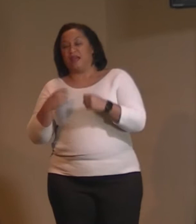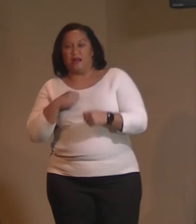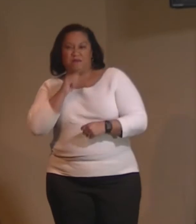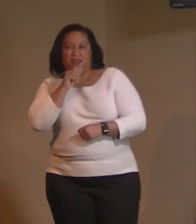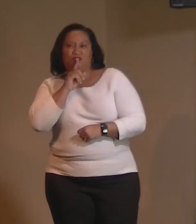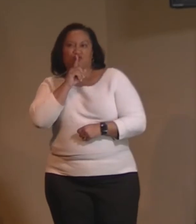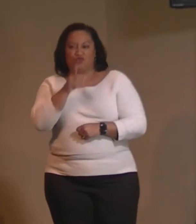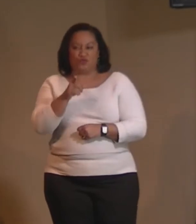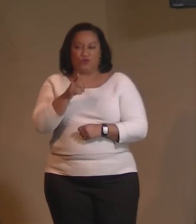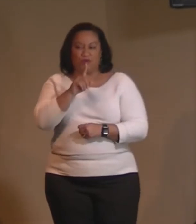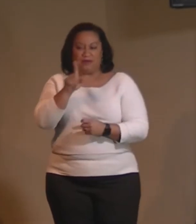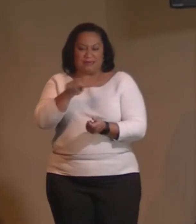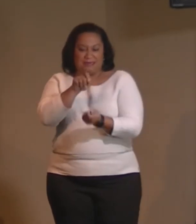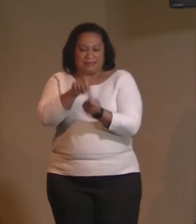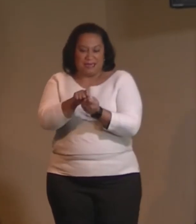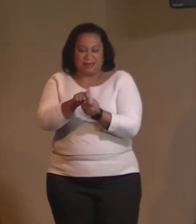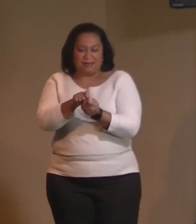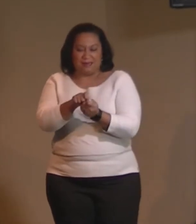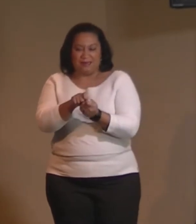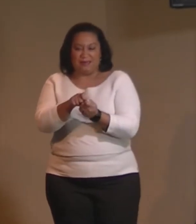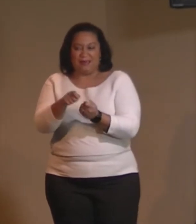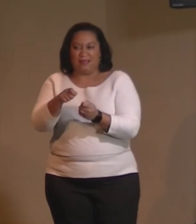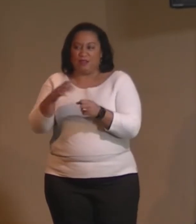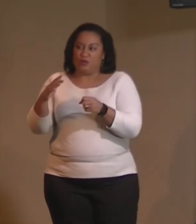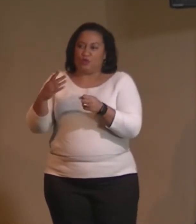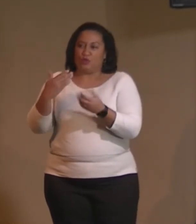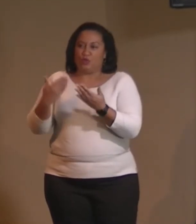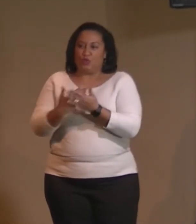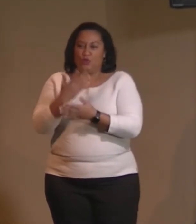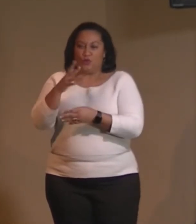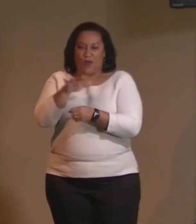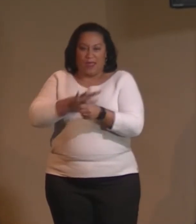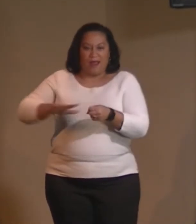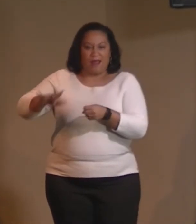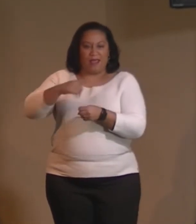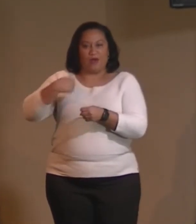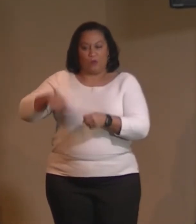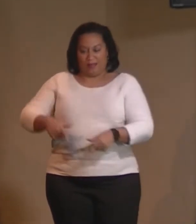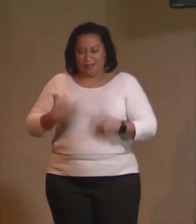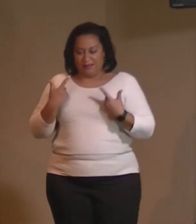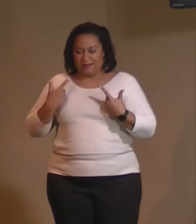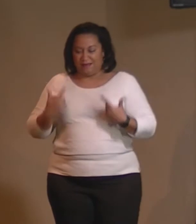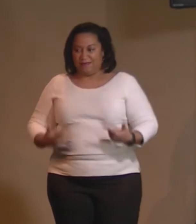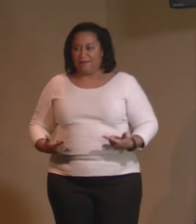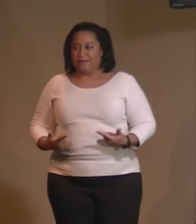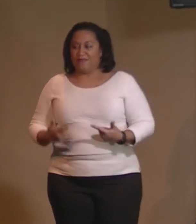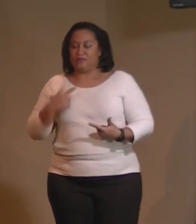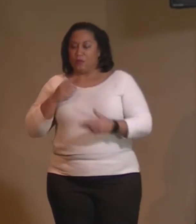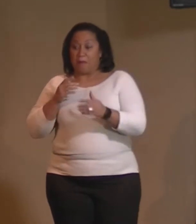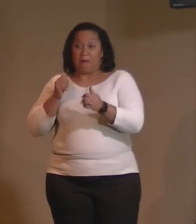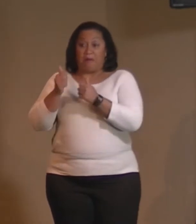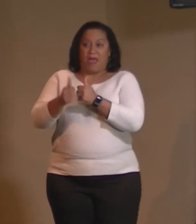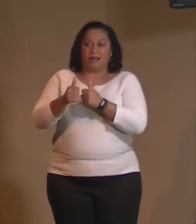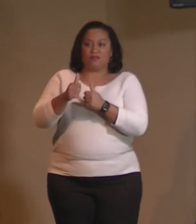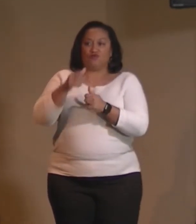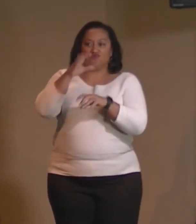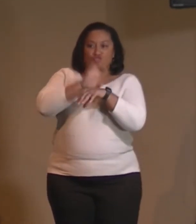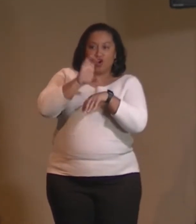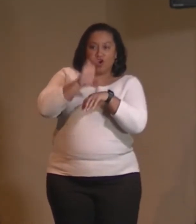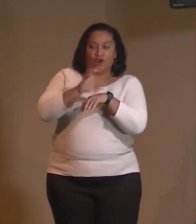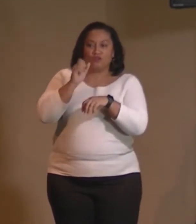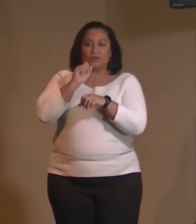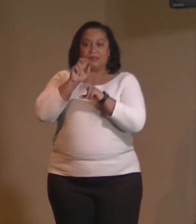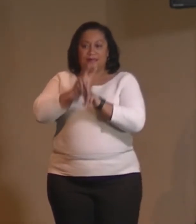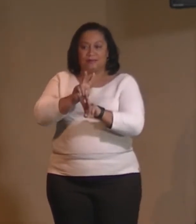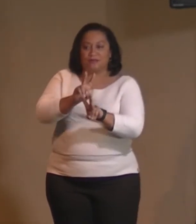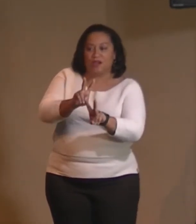sure exactly what, I'm still getting familiar with the new area that we live in. But we pass this church, and there's a cemetery, and, you know, there's